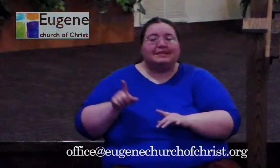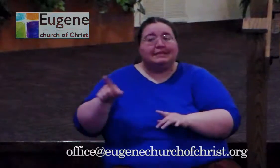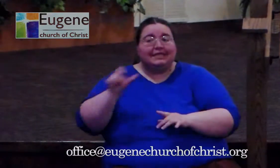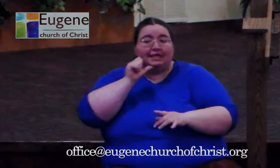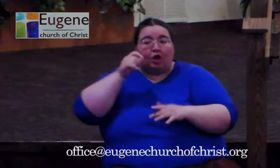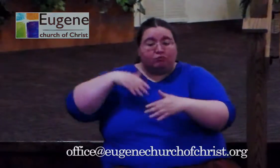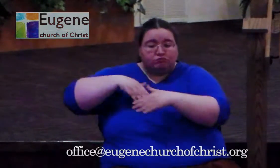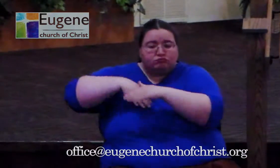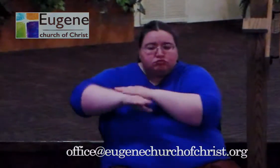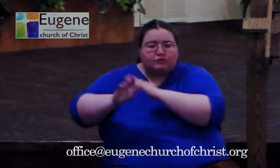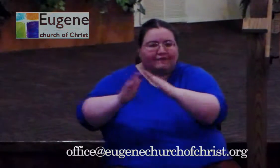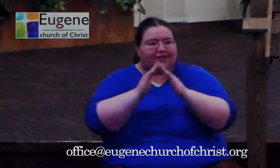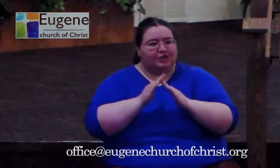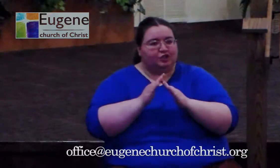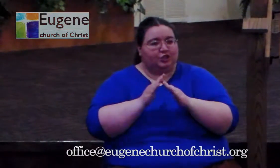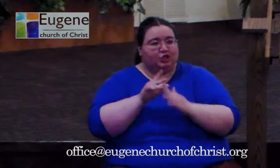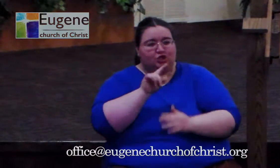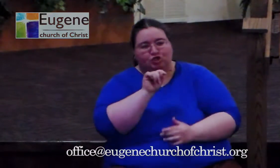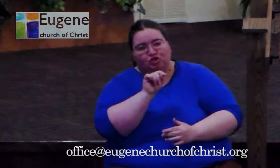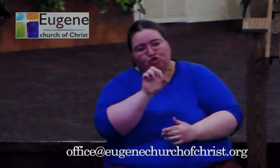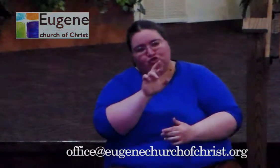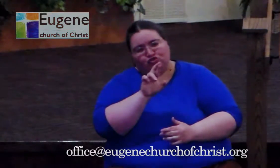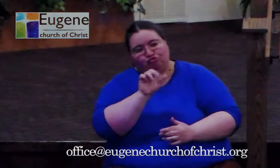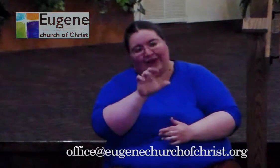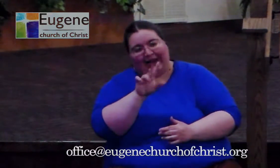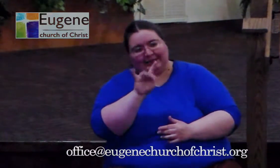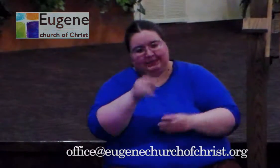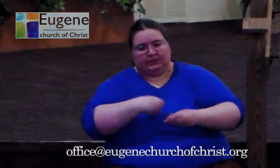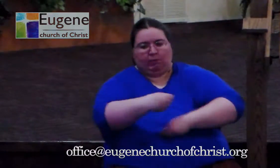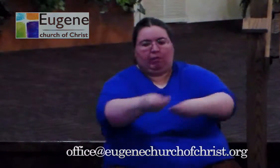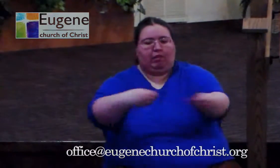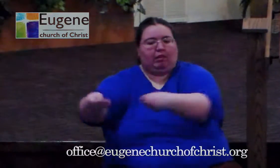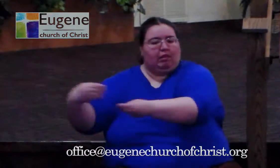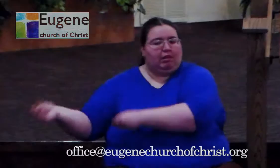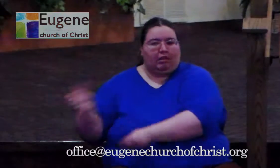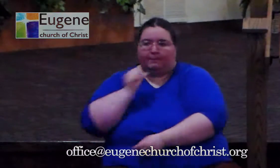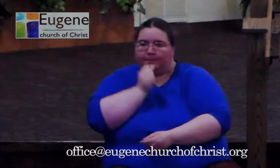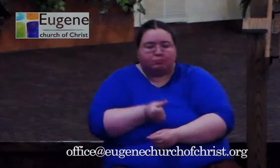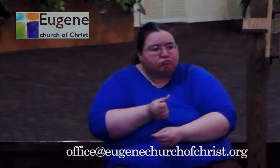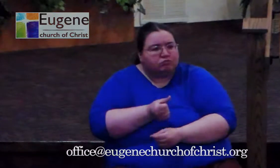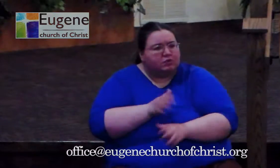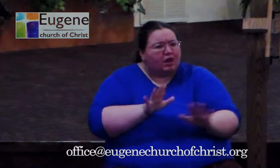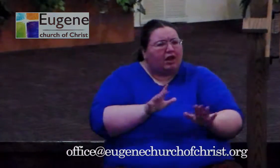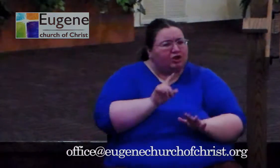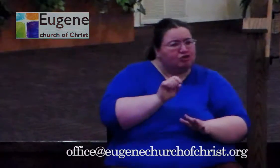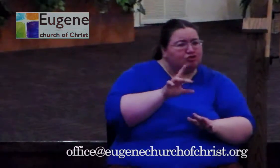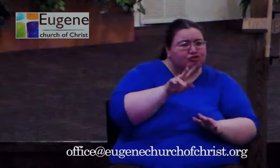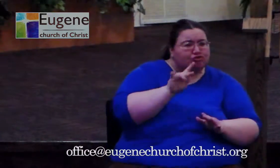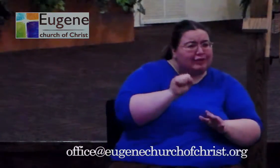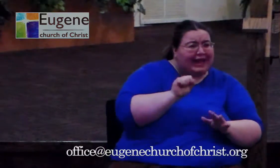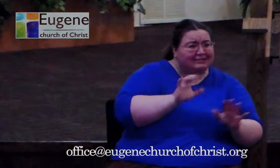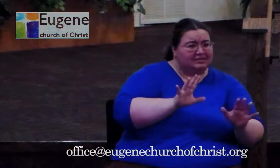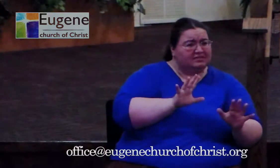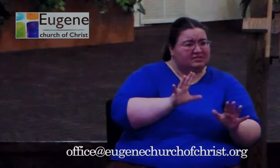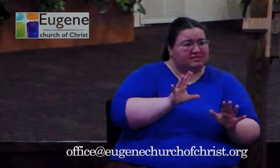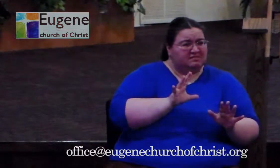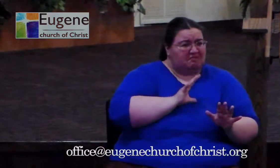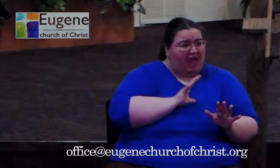And not to say there's anything wrong with handing someone a tract or that tracts have not brought people to Christ, but that is not Jesus' primary technique for things.